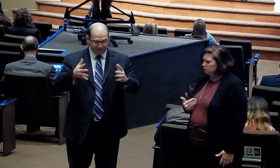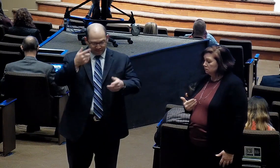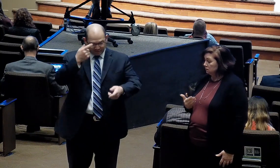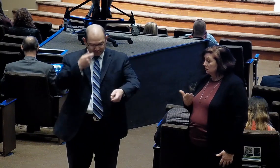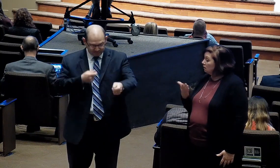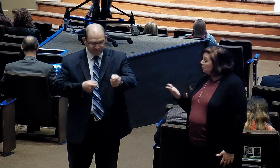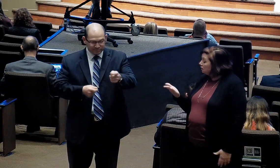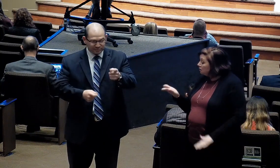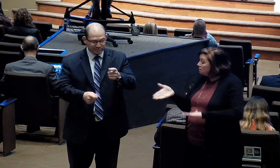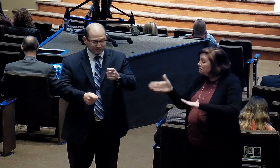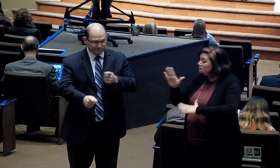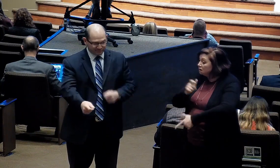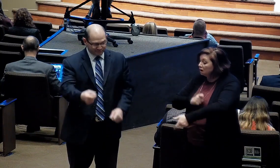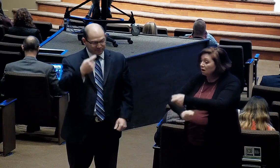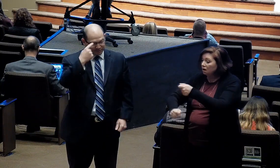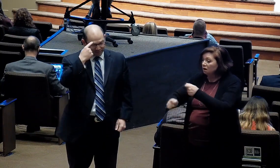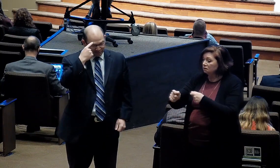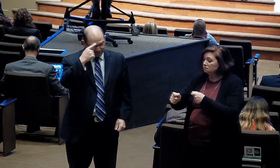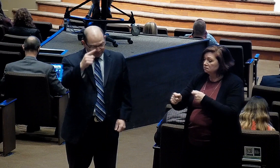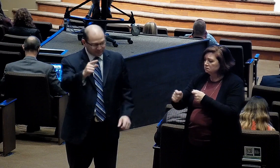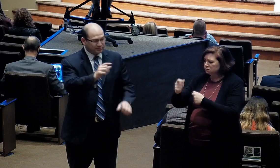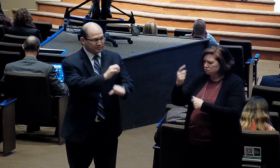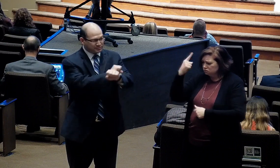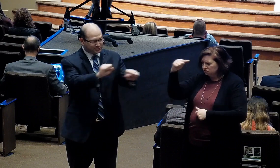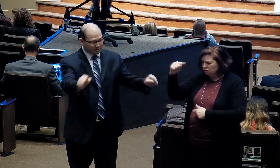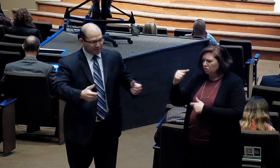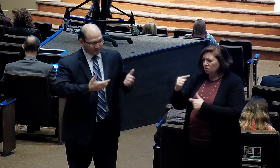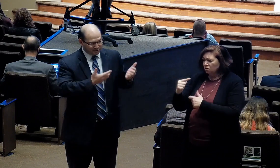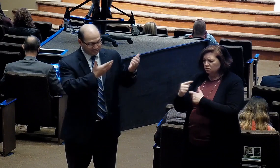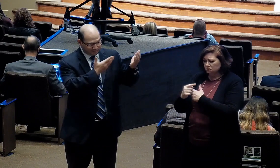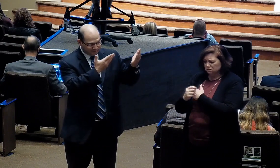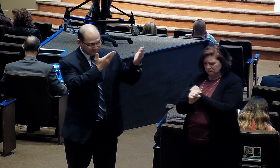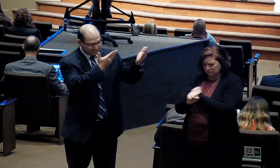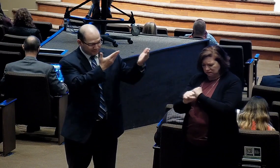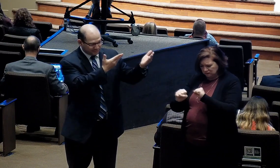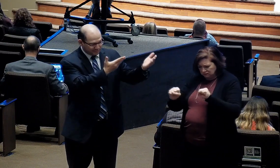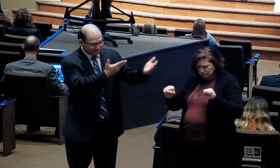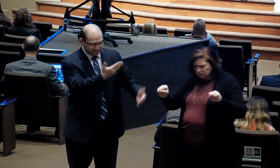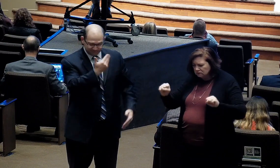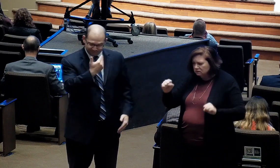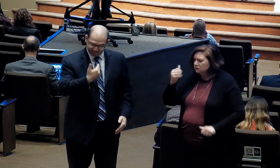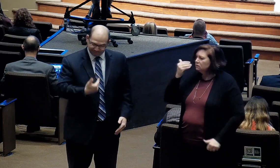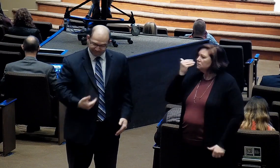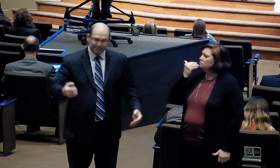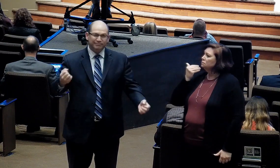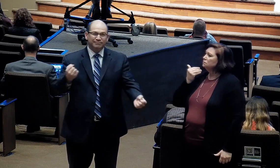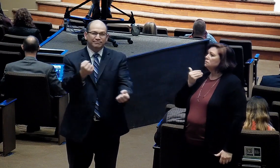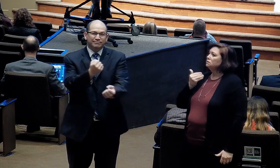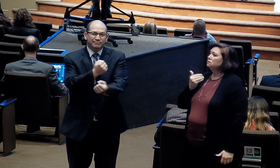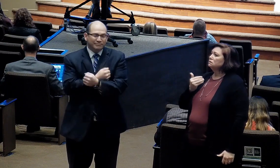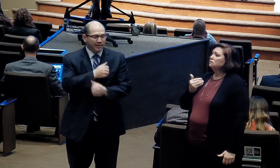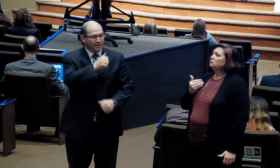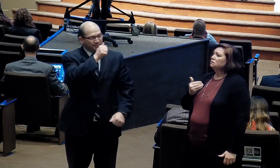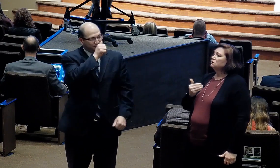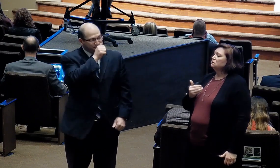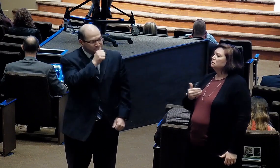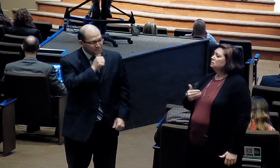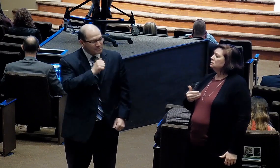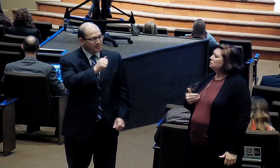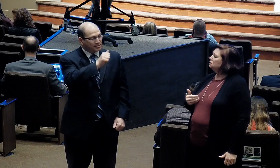life to save you. Love, pay the price